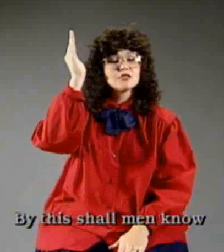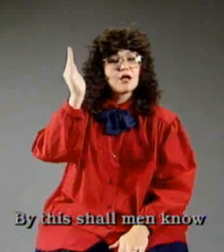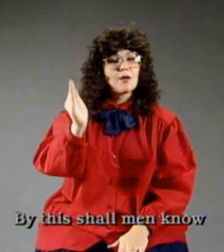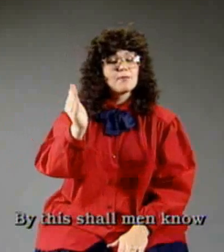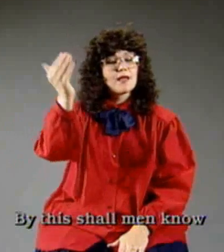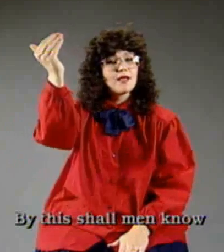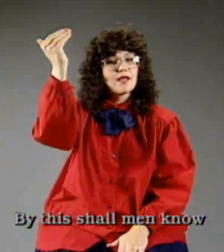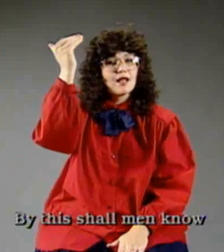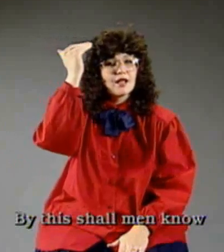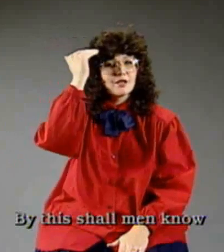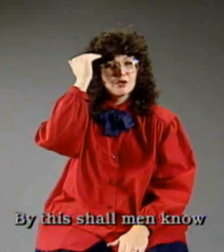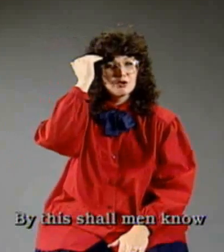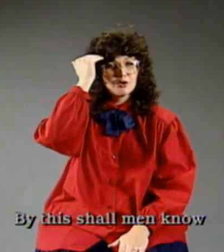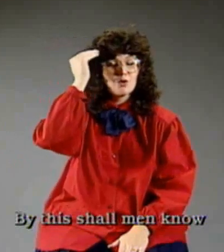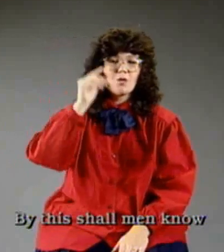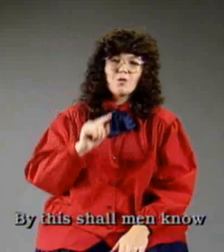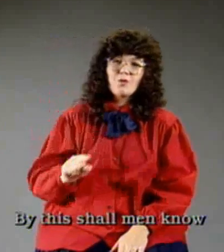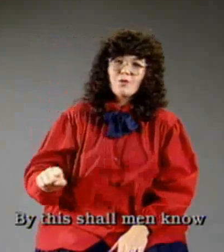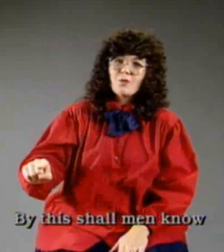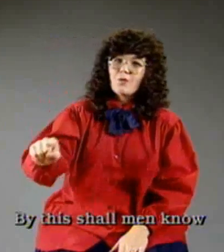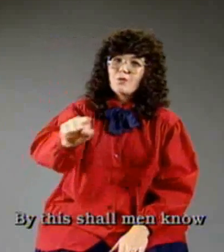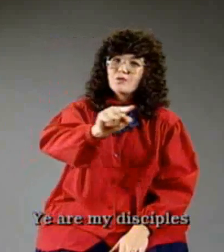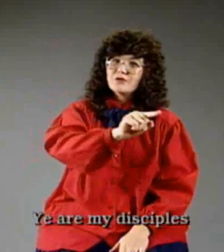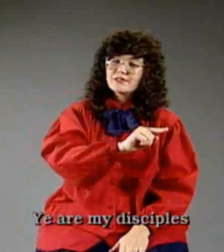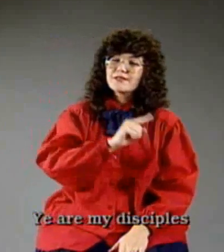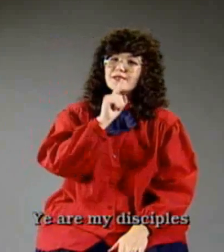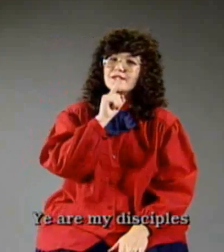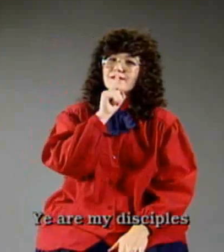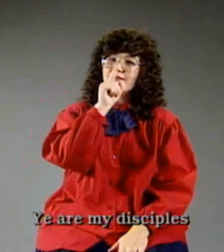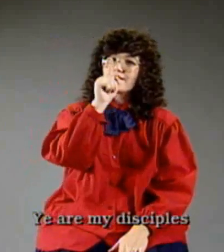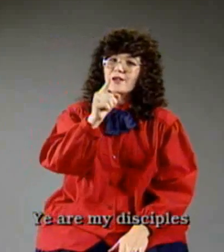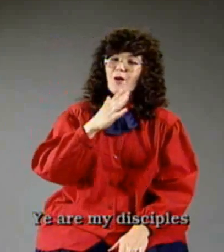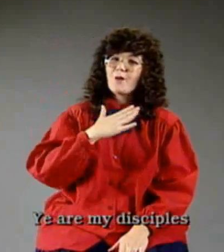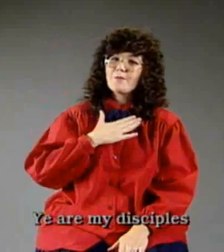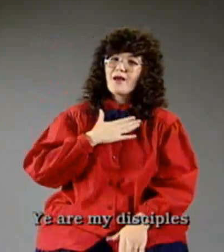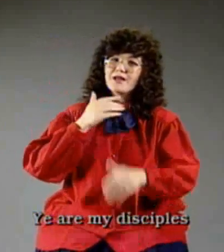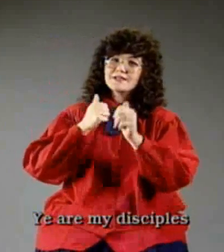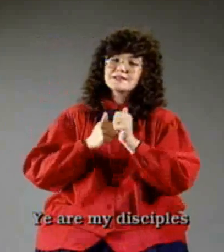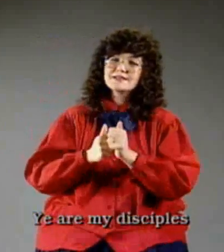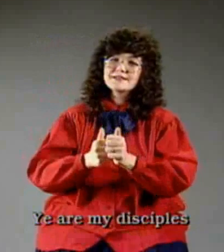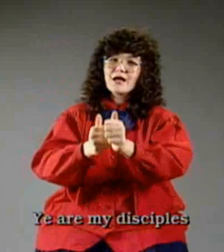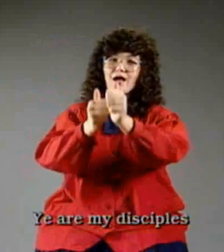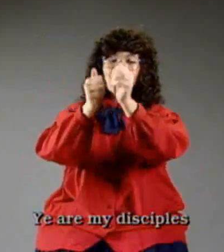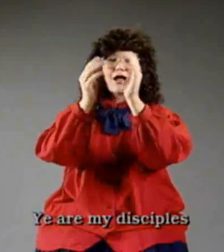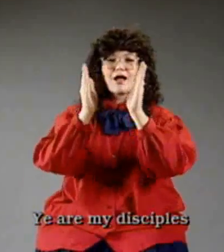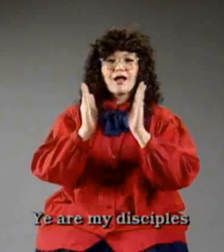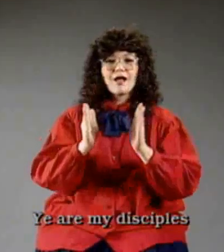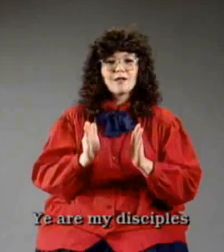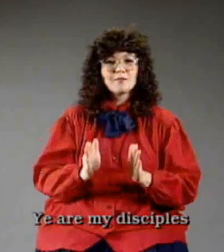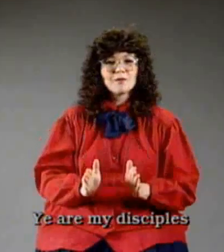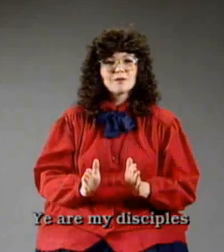shall know Ye are my disciples